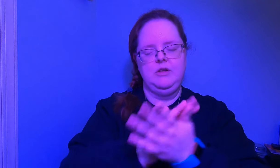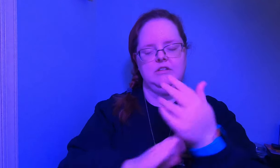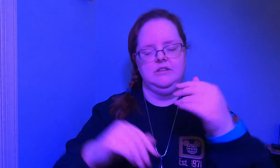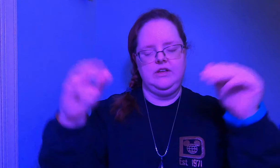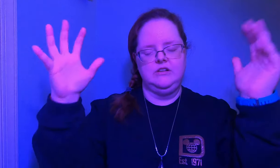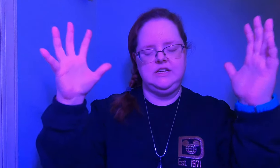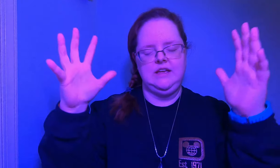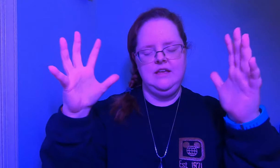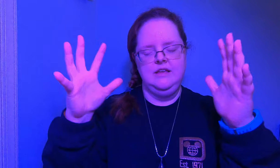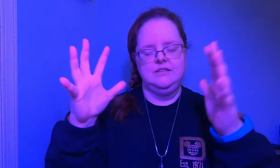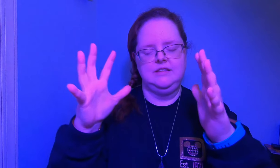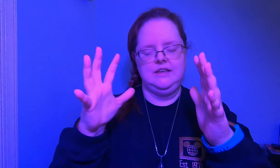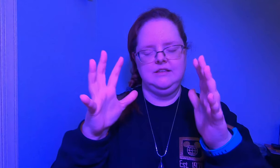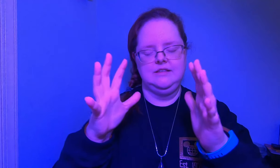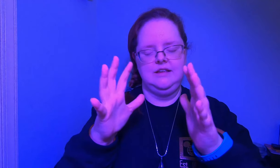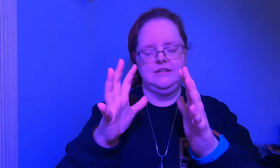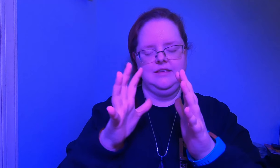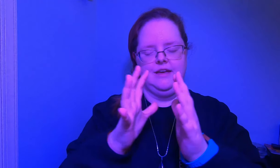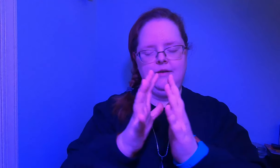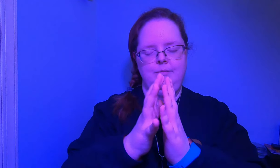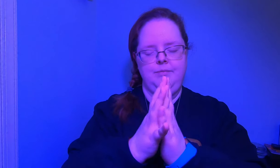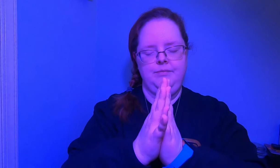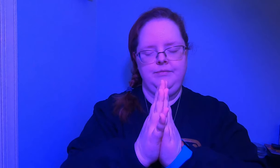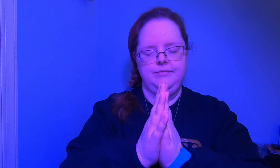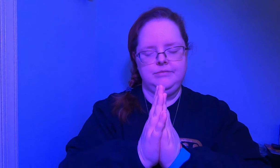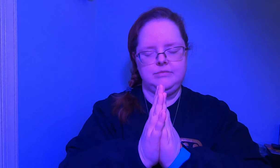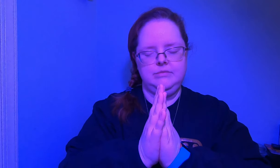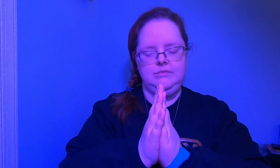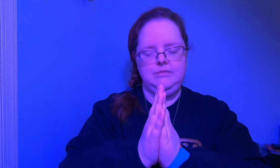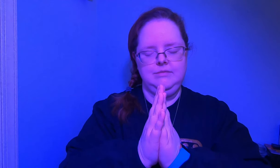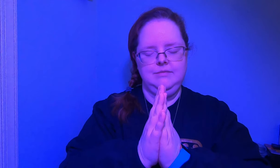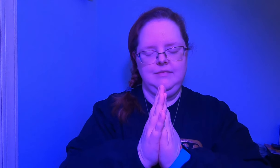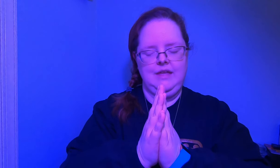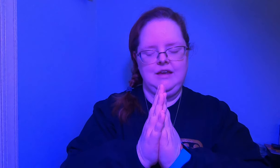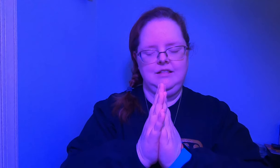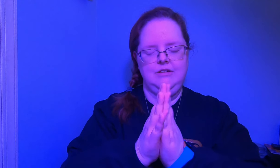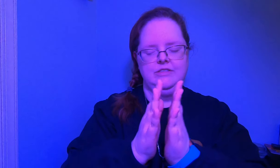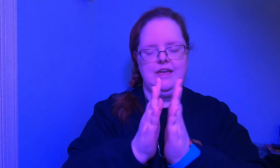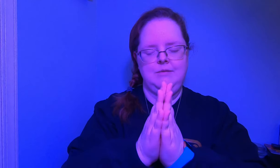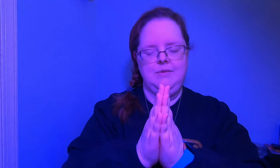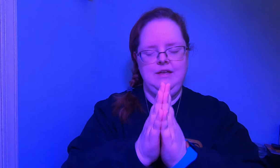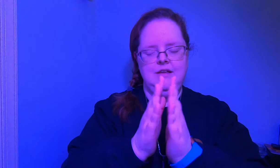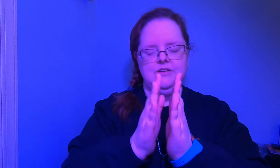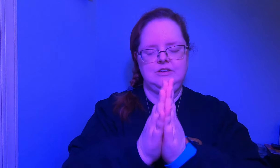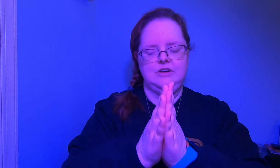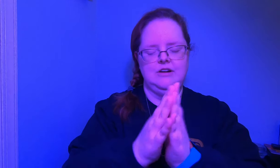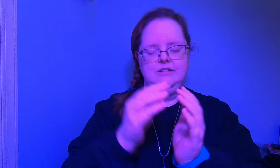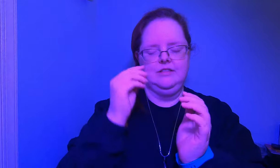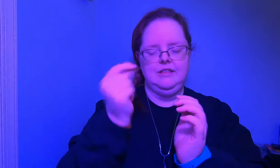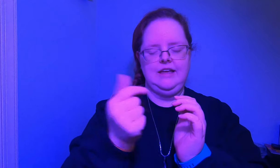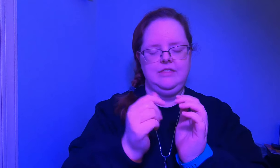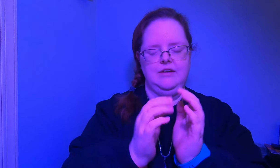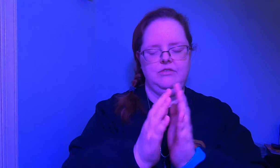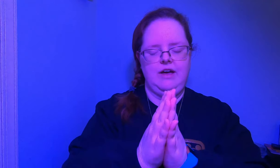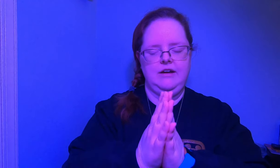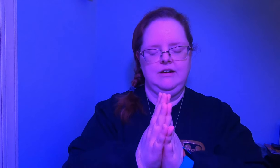pulse of energy sinks into them and allows them to start to light that fire